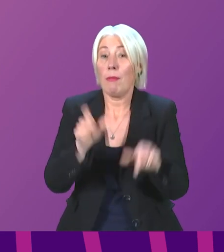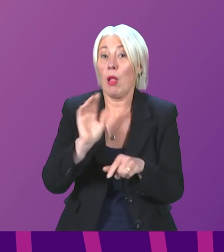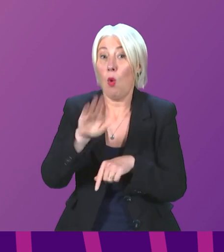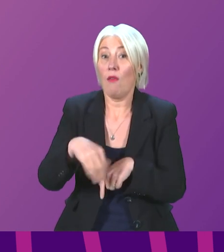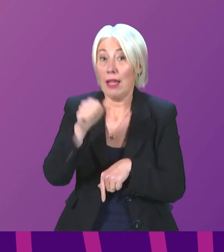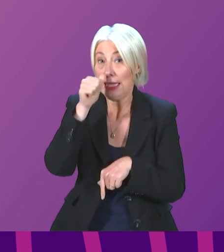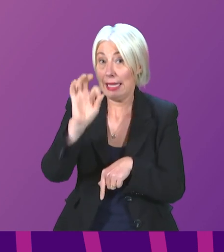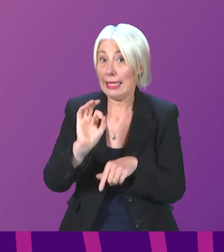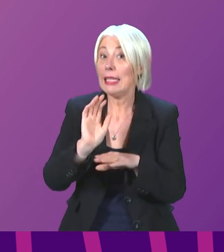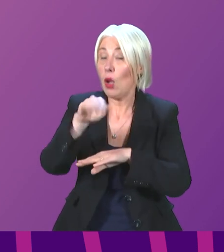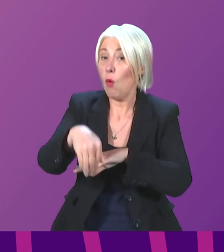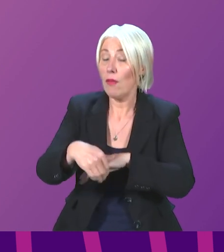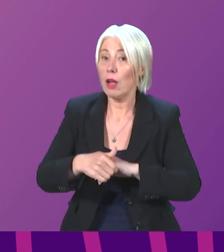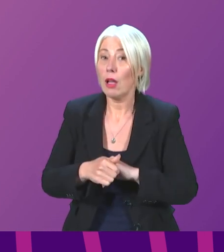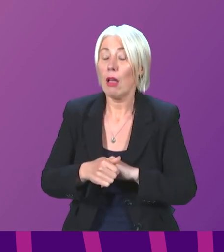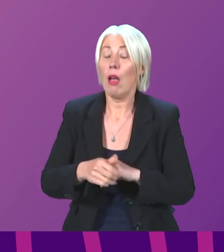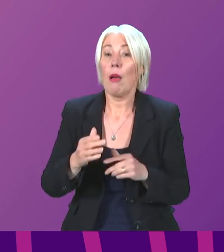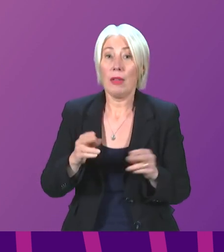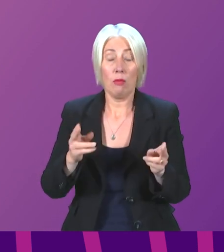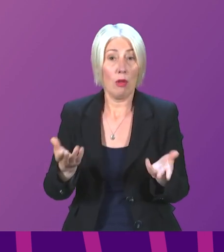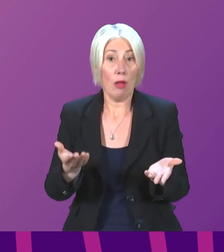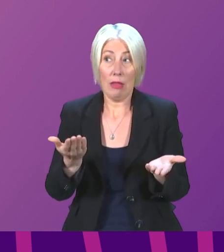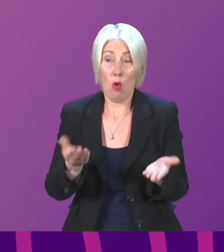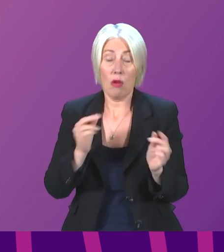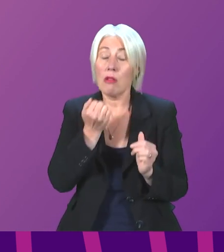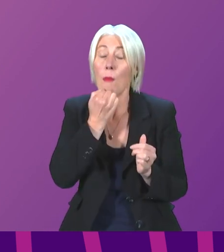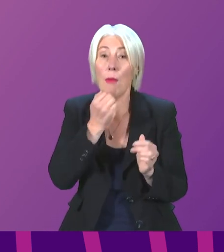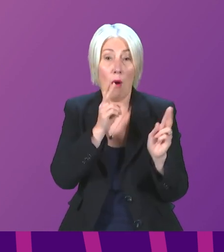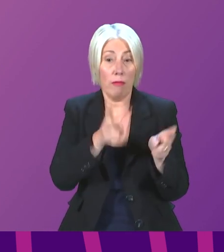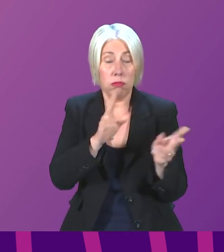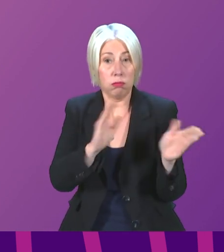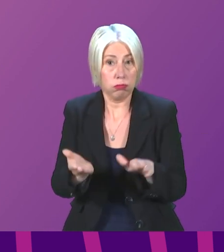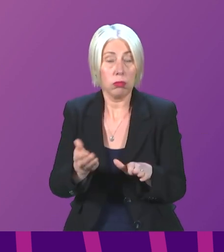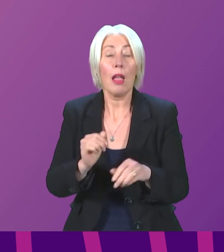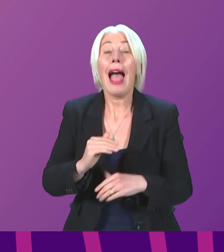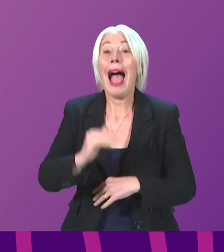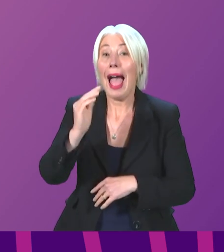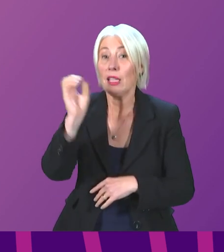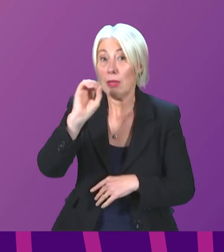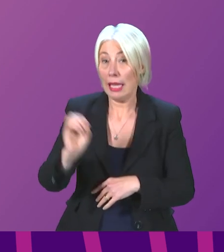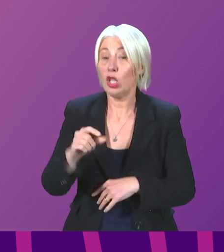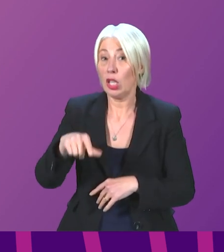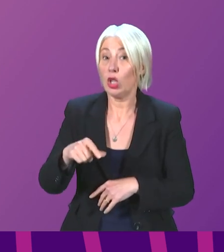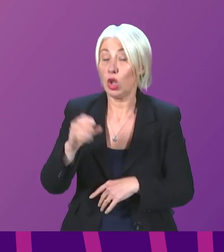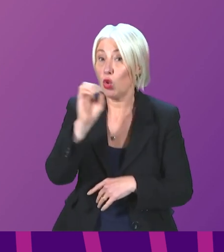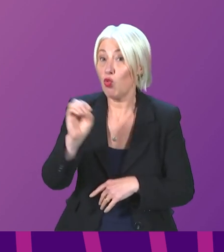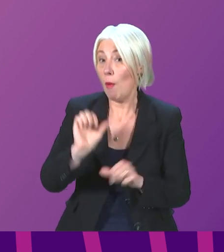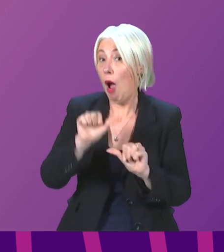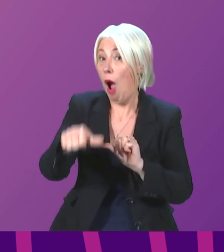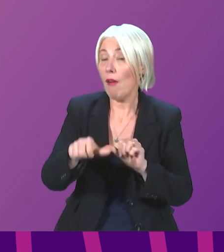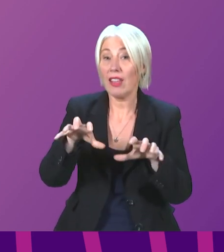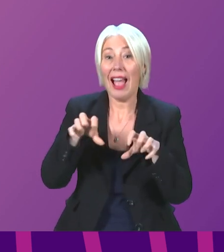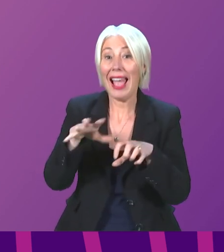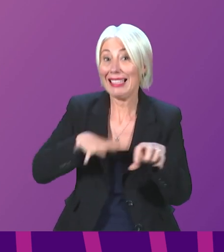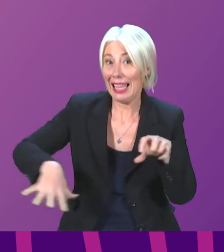reduction of 86 per cent in fatalities due to the vaccine, the highest percentage in Europe after Iceland. Every